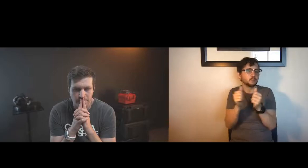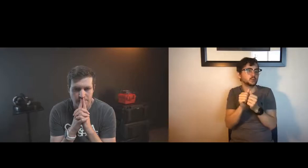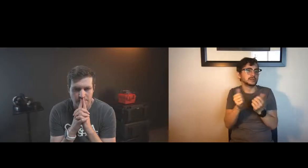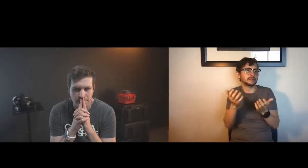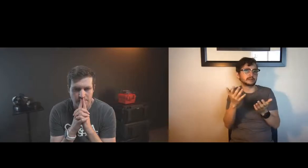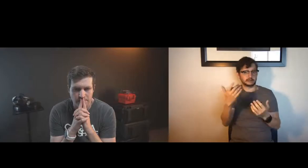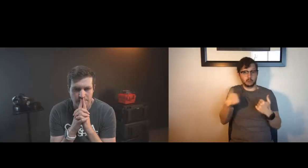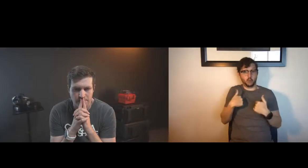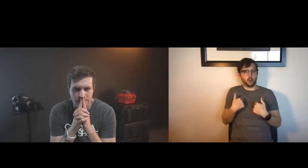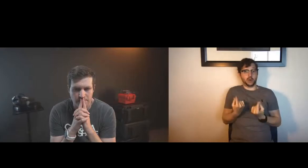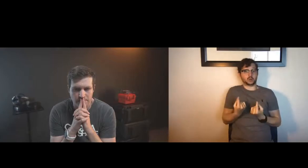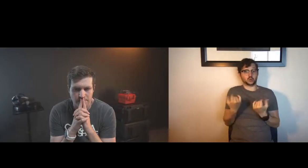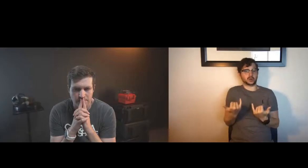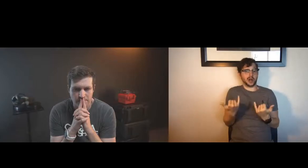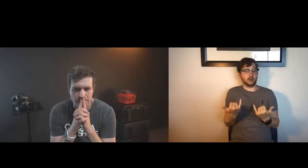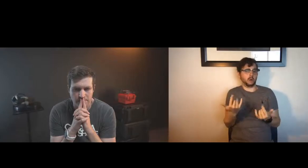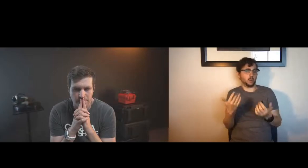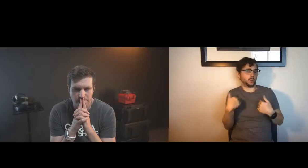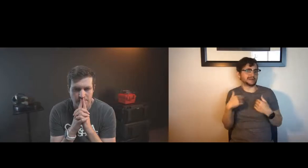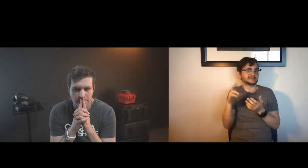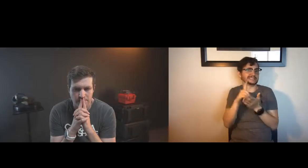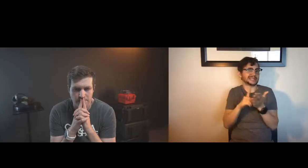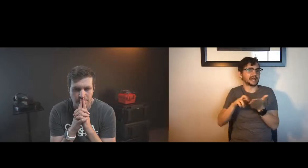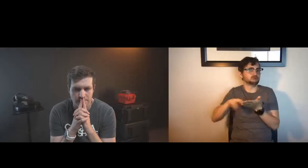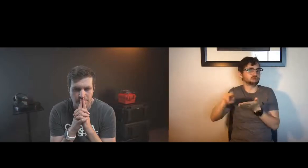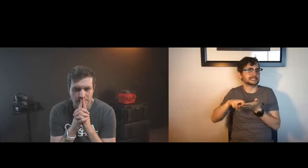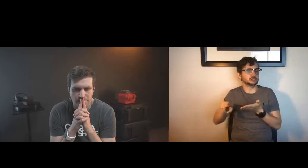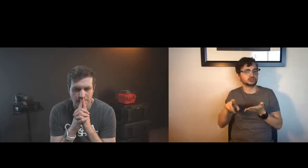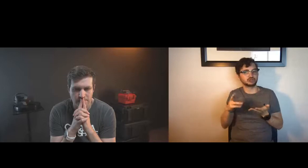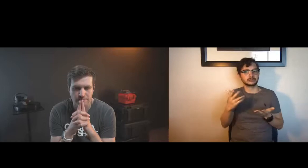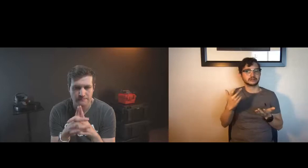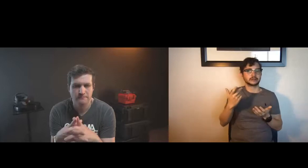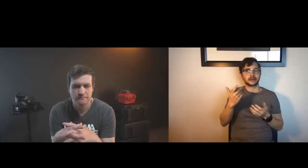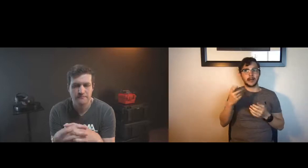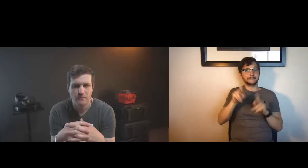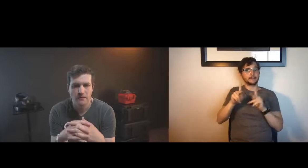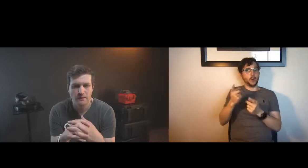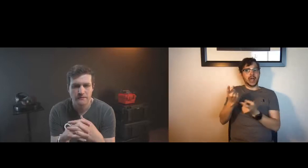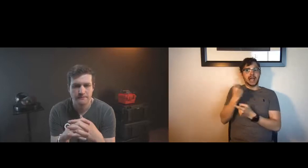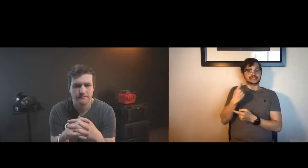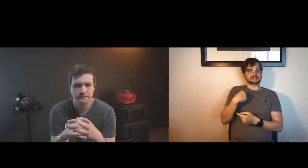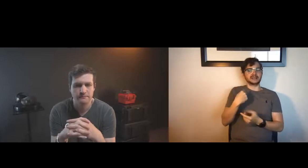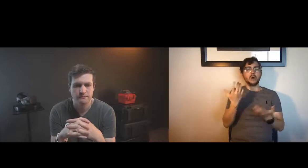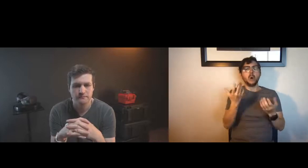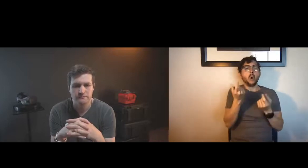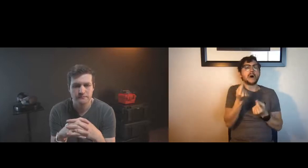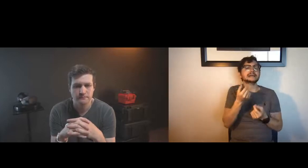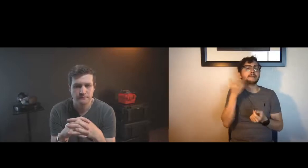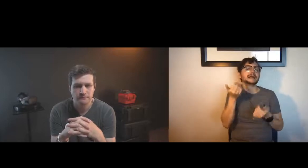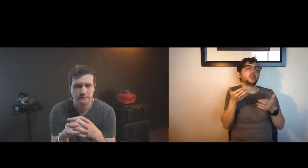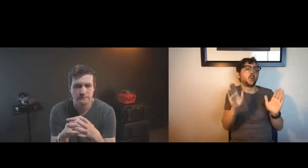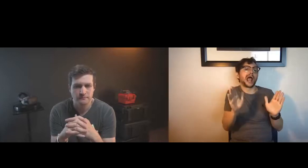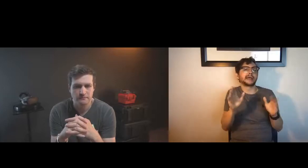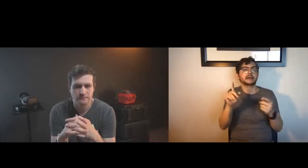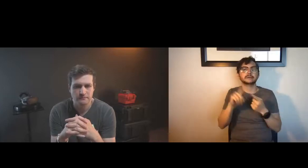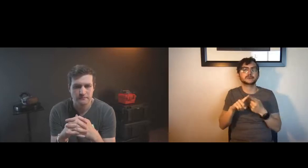ultimately up to us what those rules will be will be much like nowadays we have research design principles and